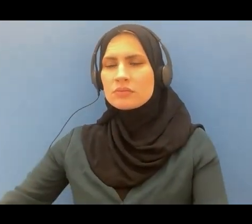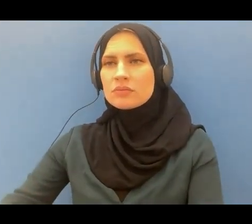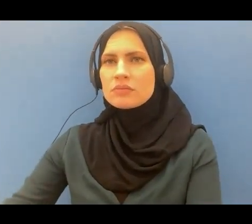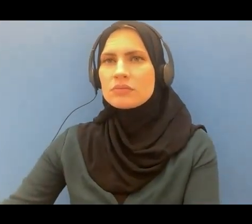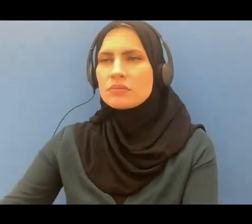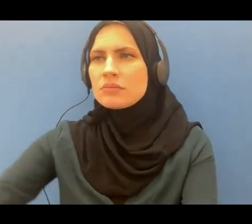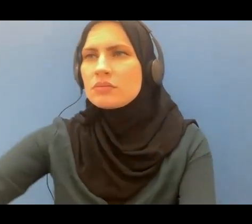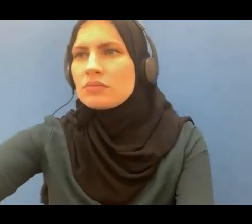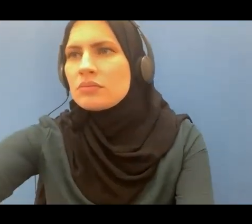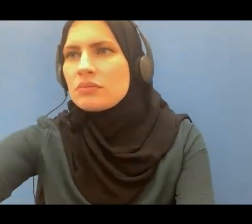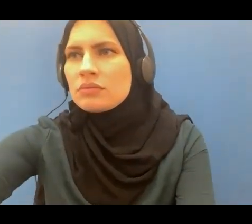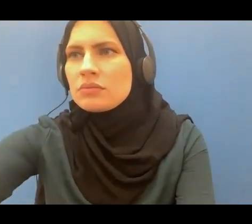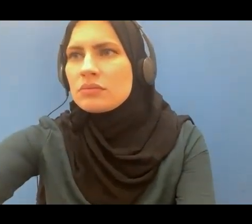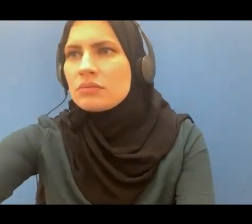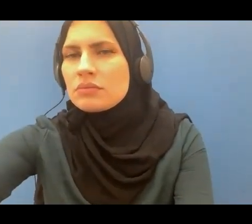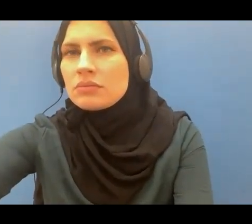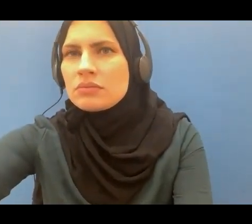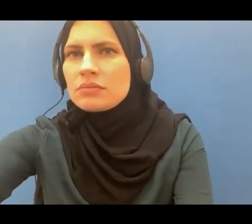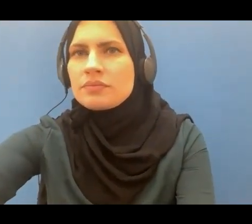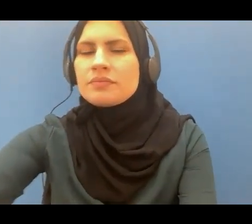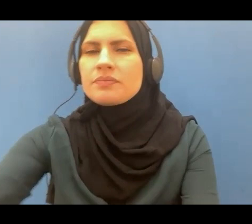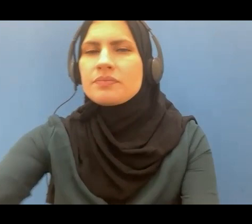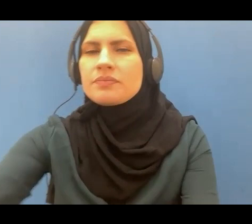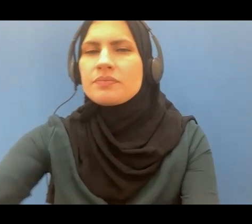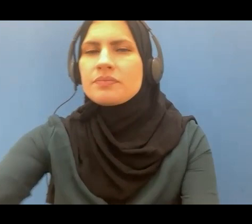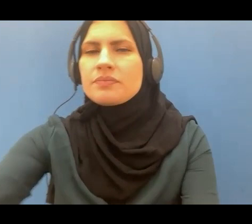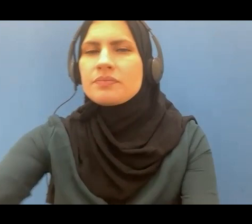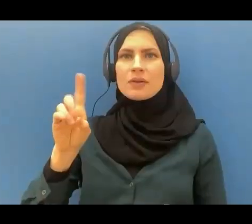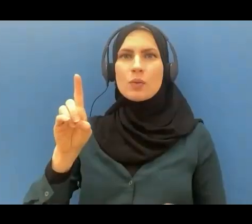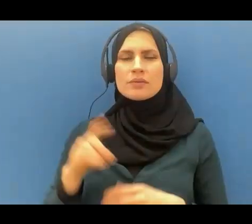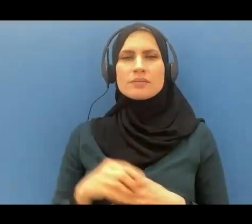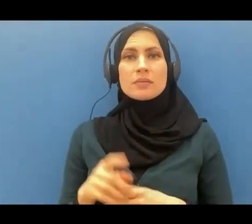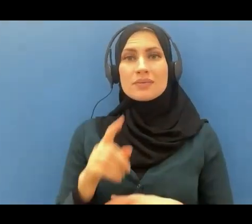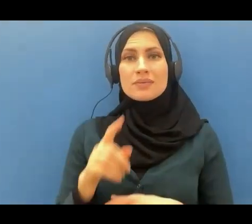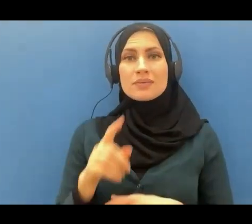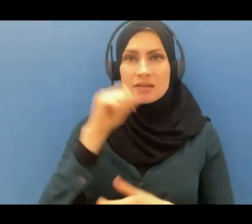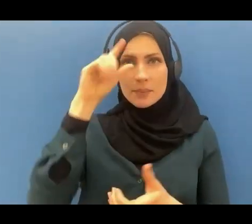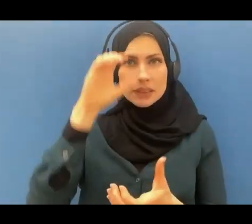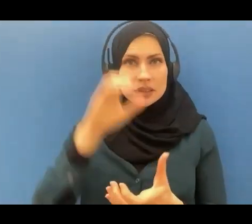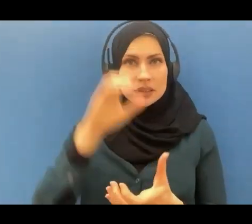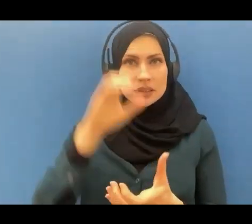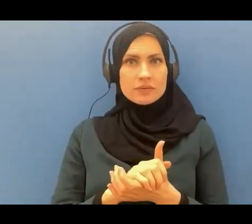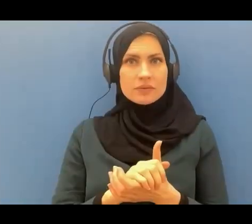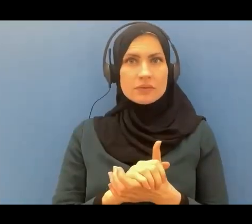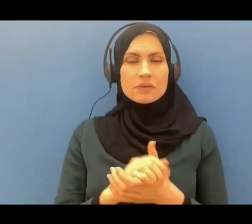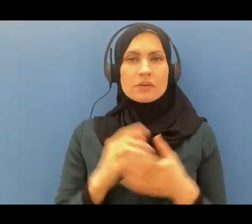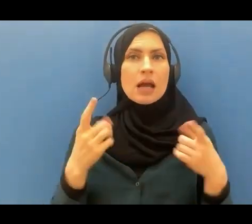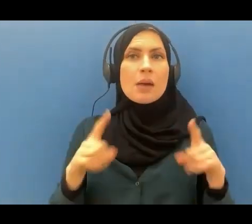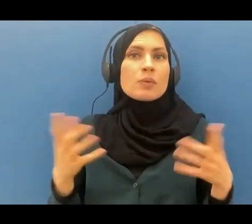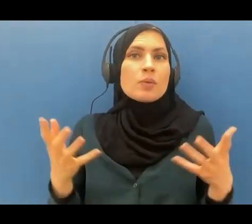71 and those who disbelieved will be ushered to hellfire